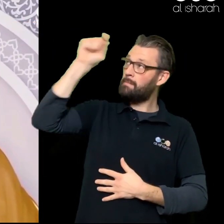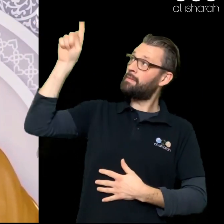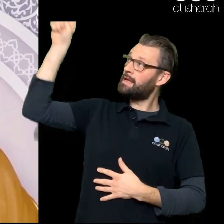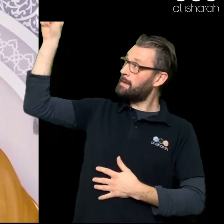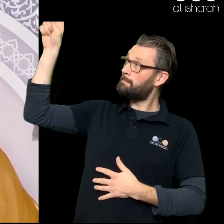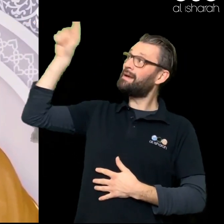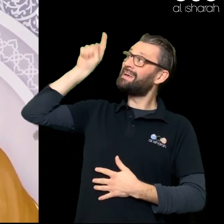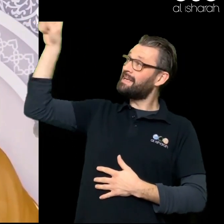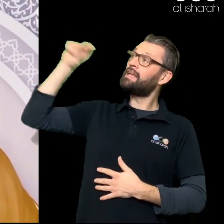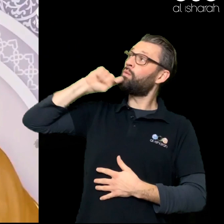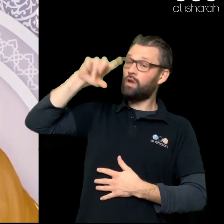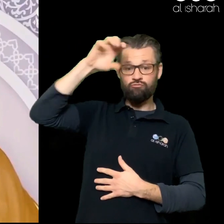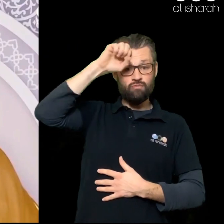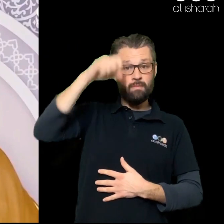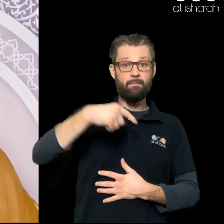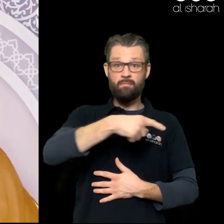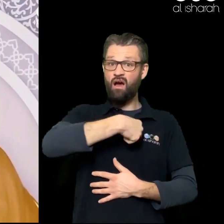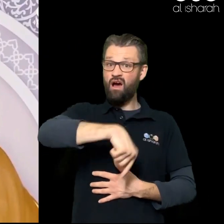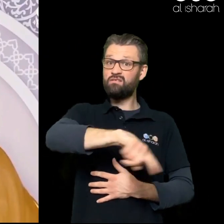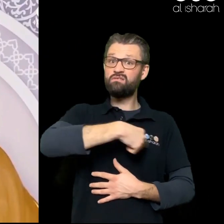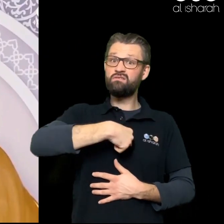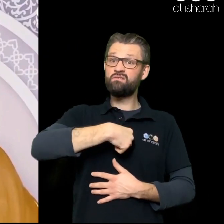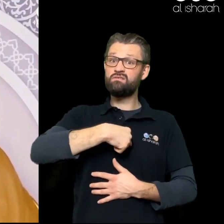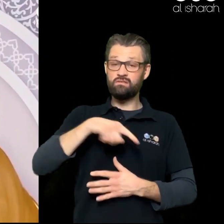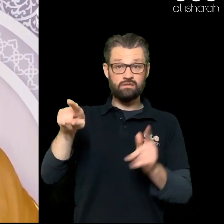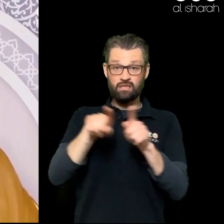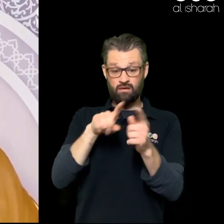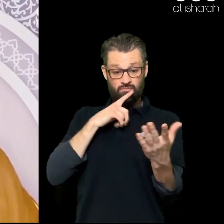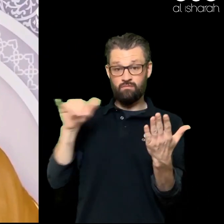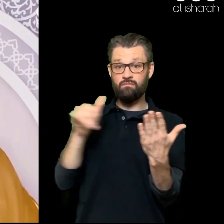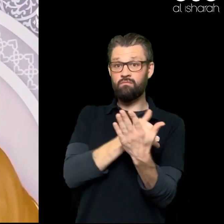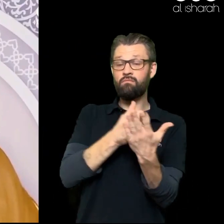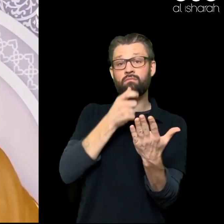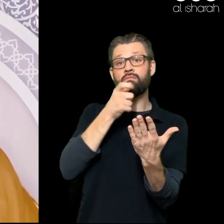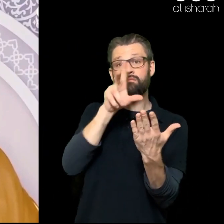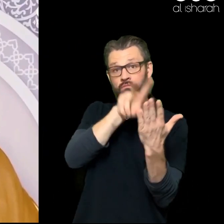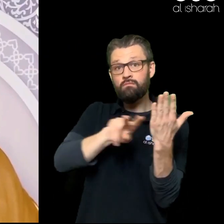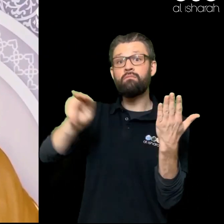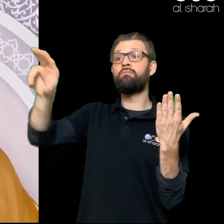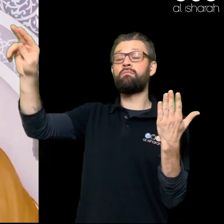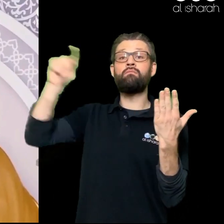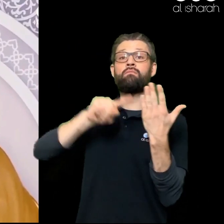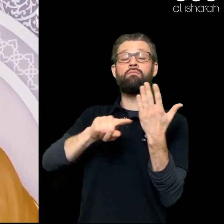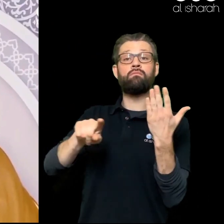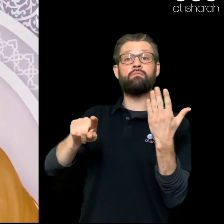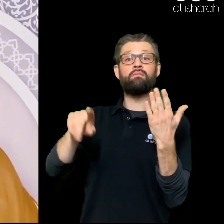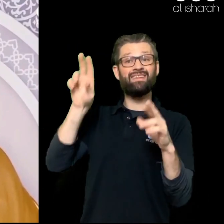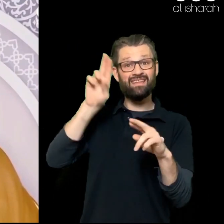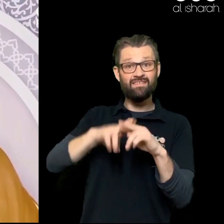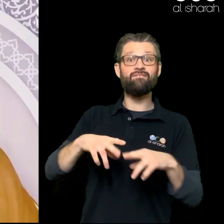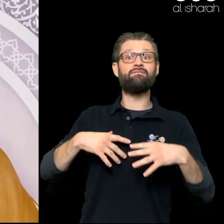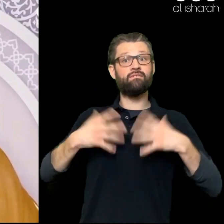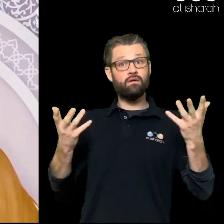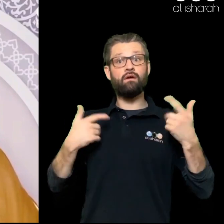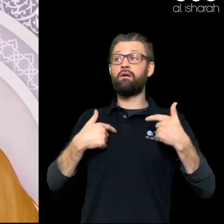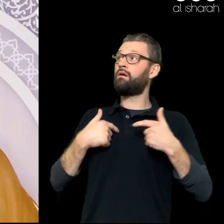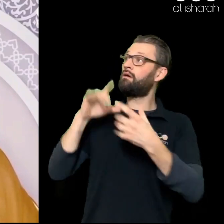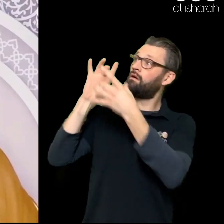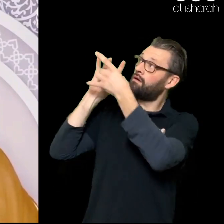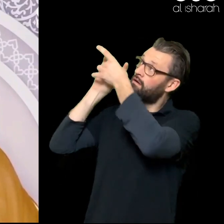brothers and sisters Point number one Remember Allah upon all conditions Kaana rasulullahi sallallahu alayhi wa